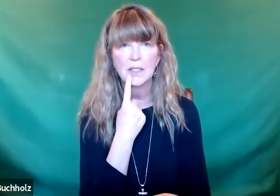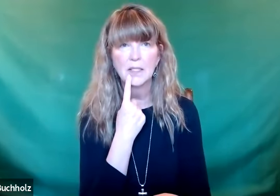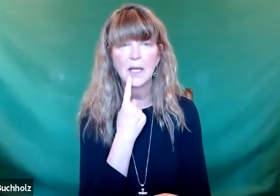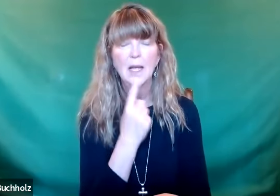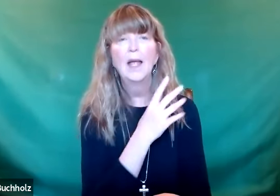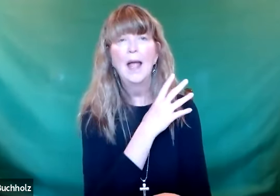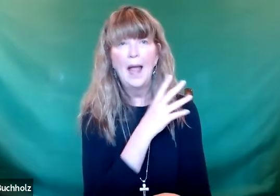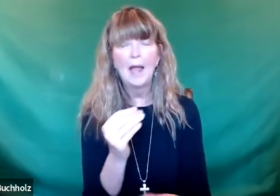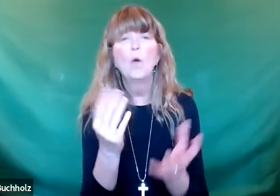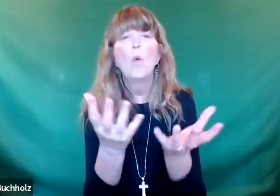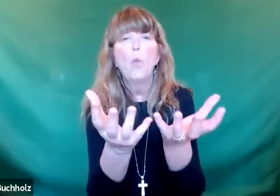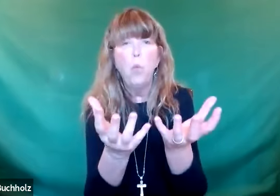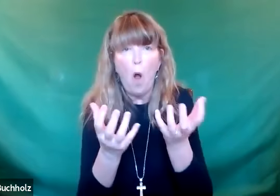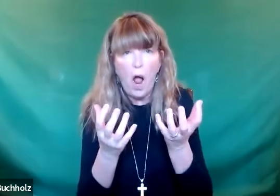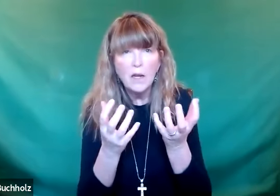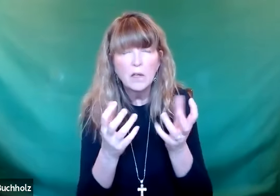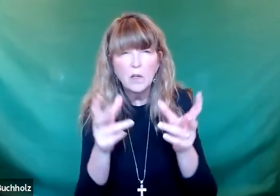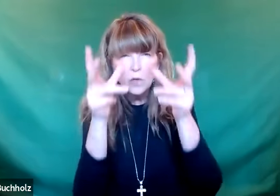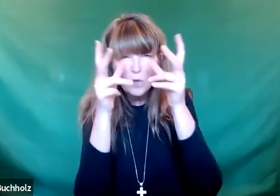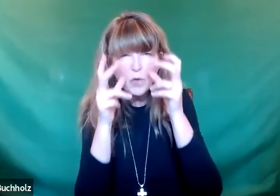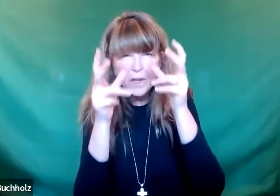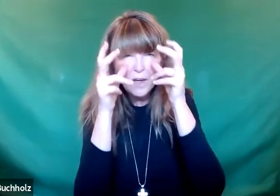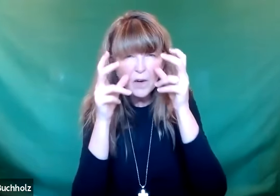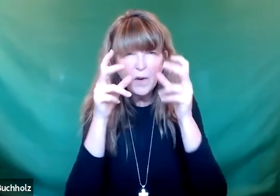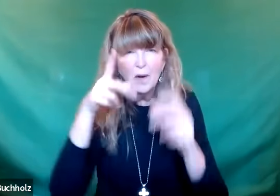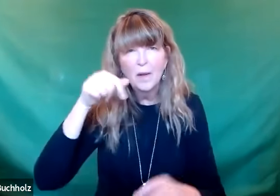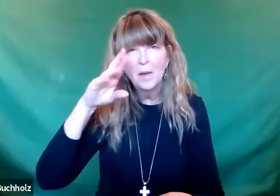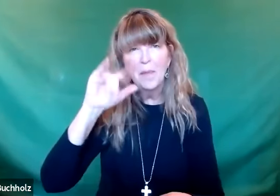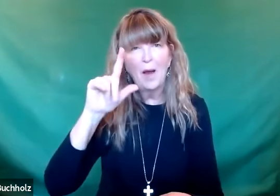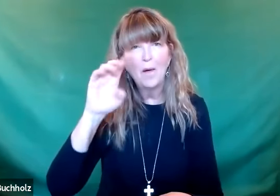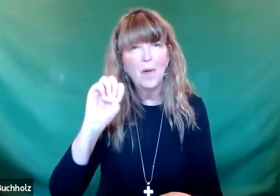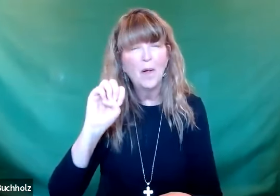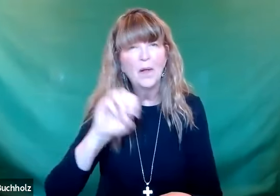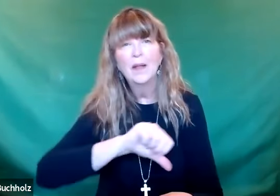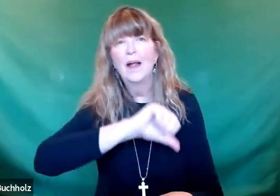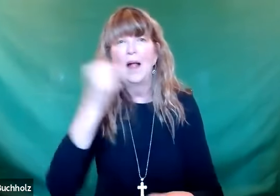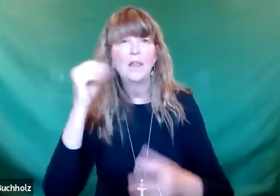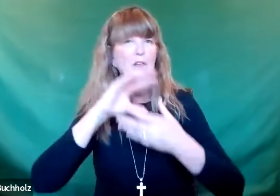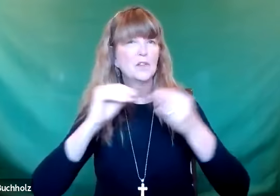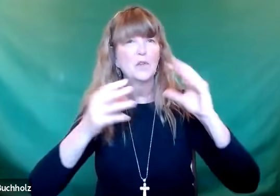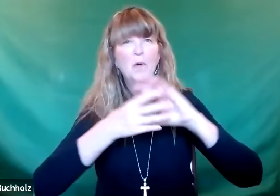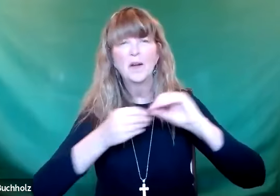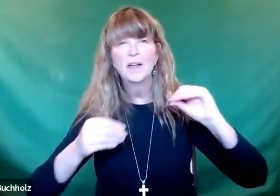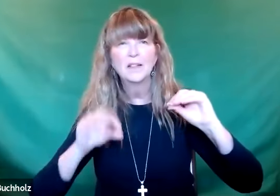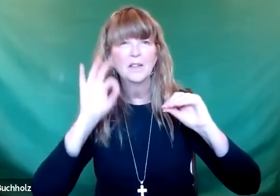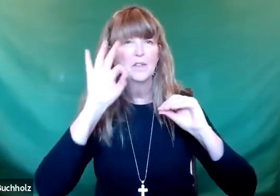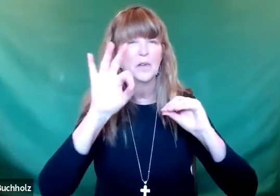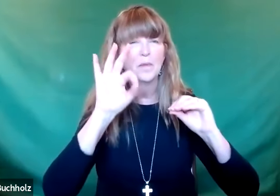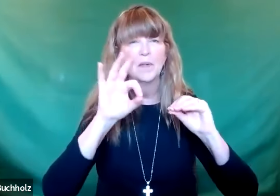take this seriously and to have the true desire to listen to the